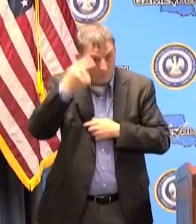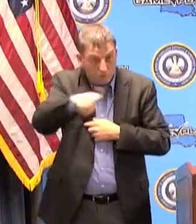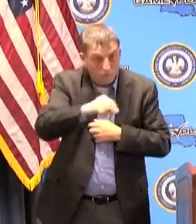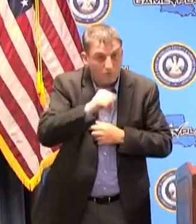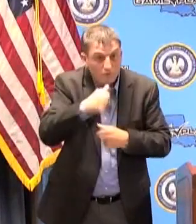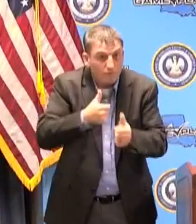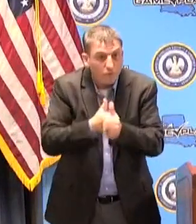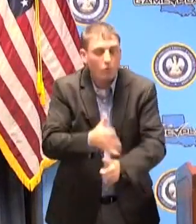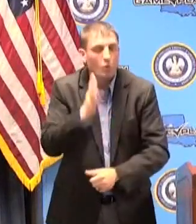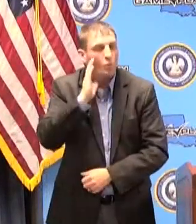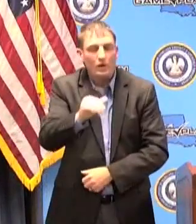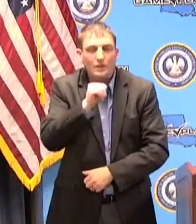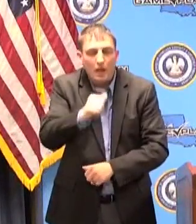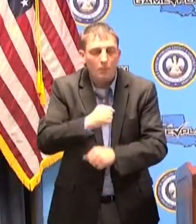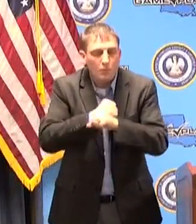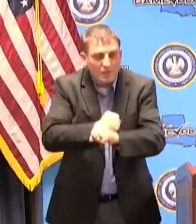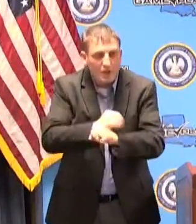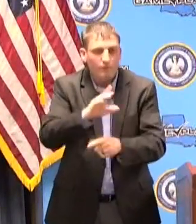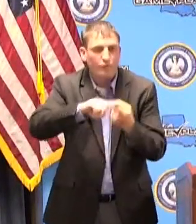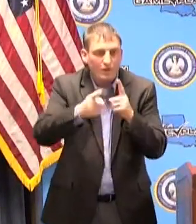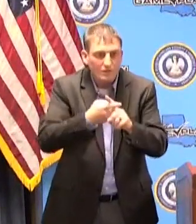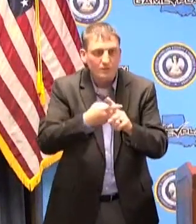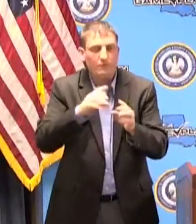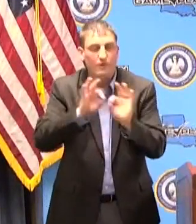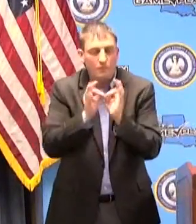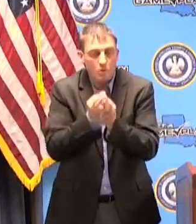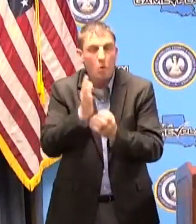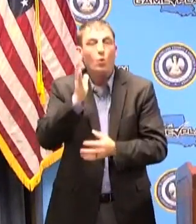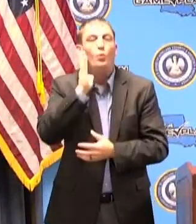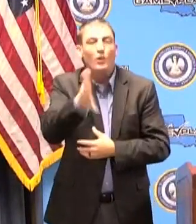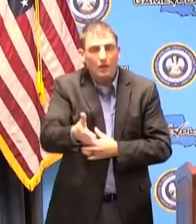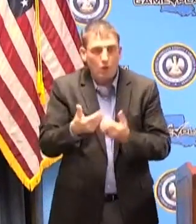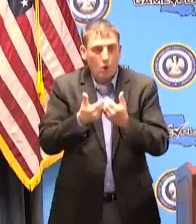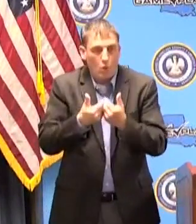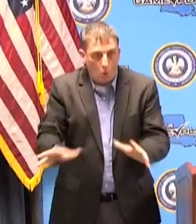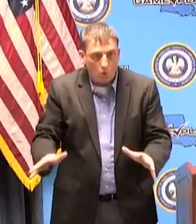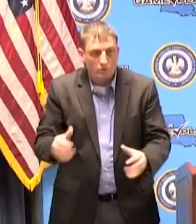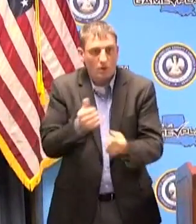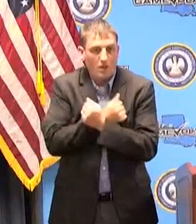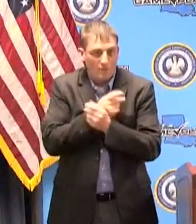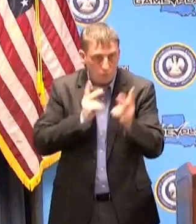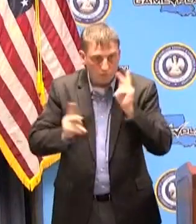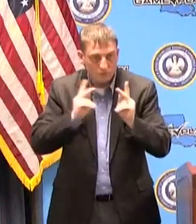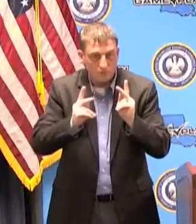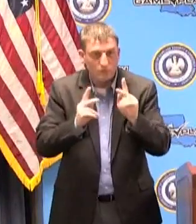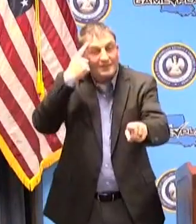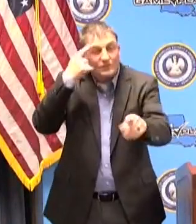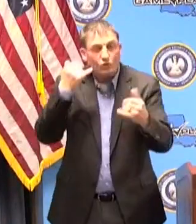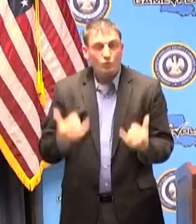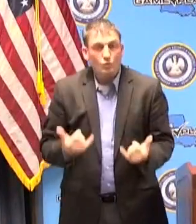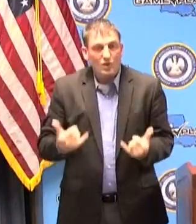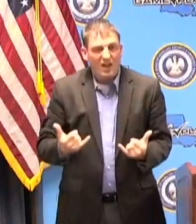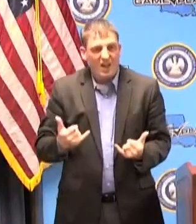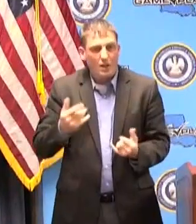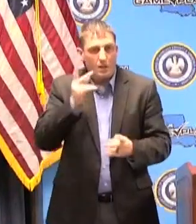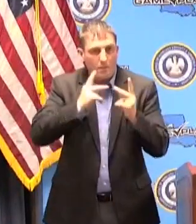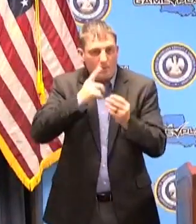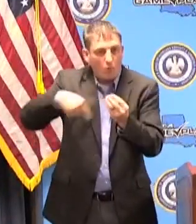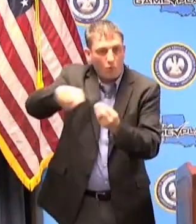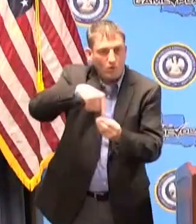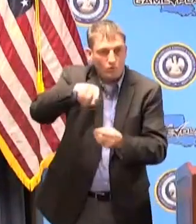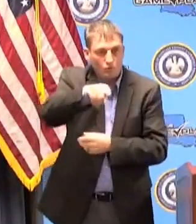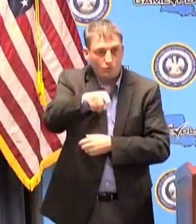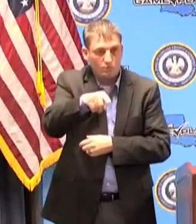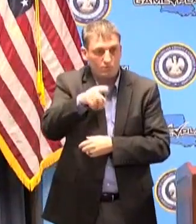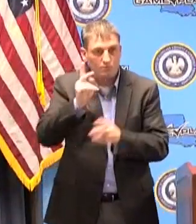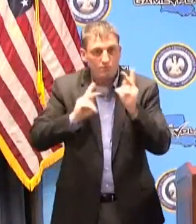friends our families and we will lose loved ones today think about the people around you they are